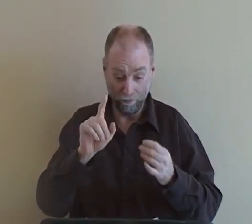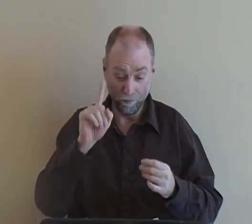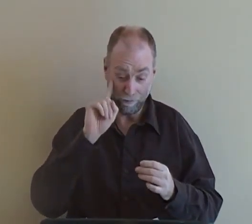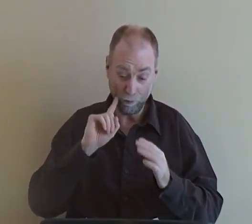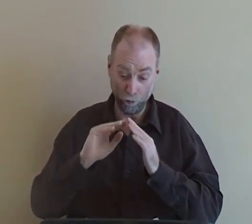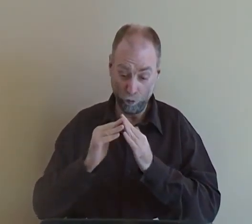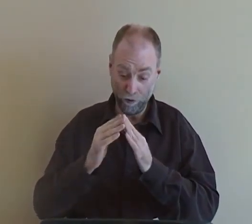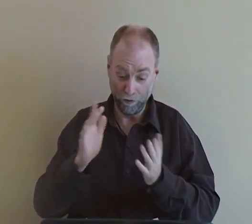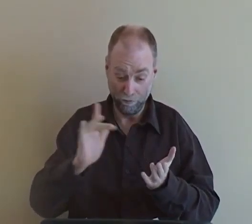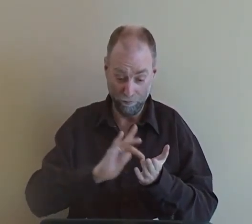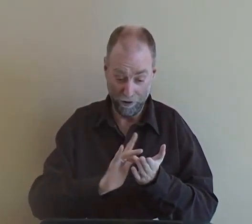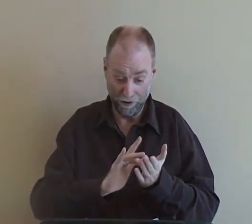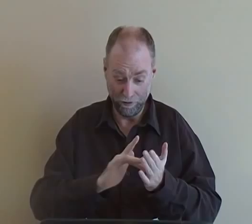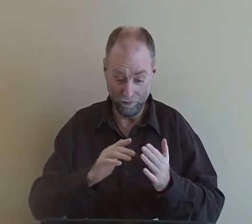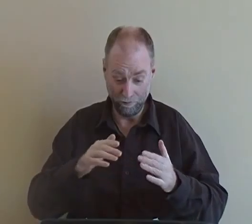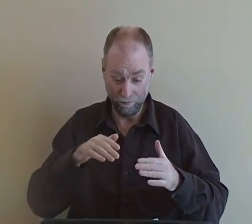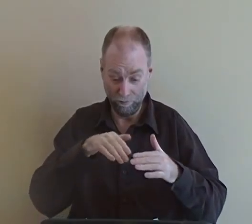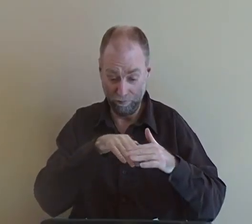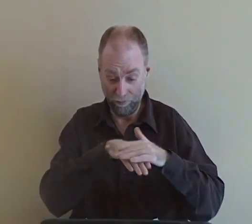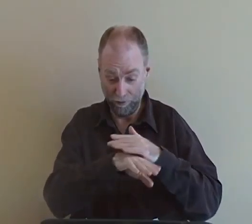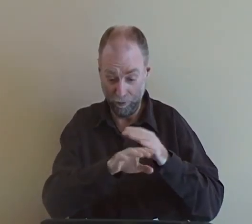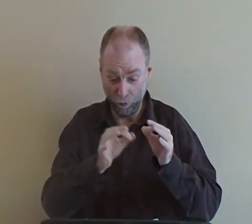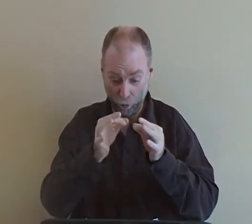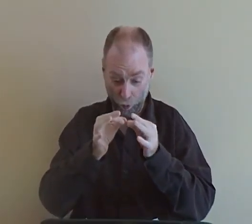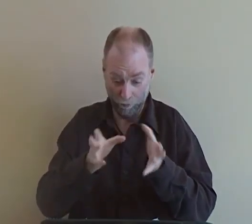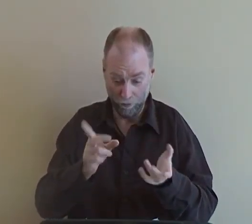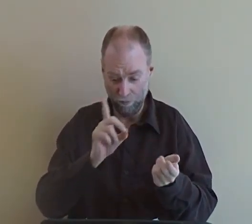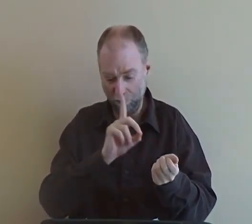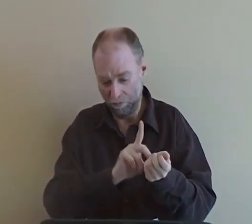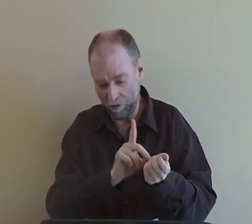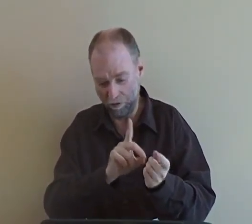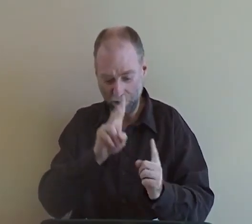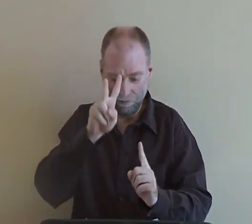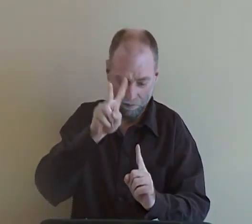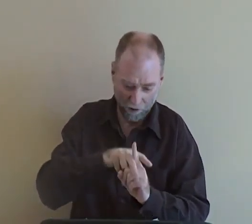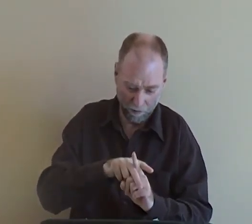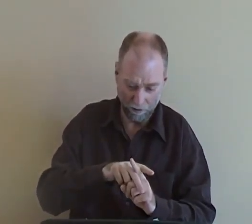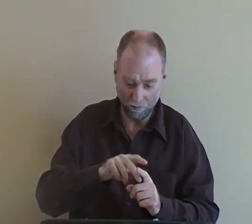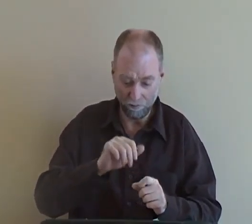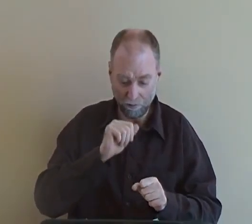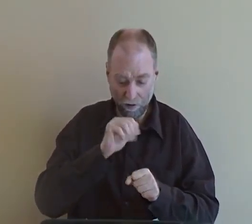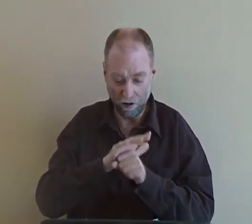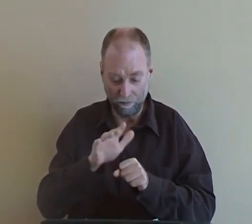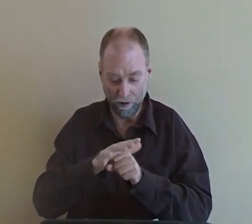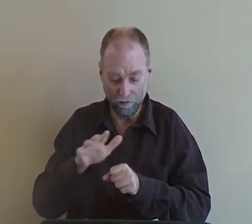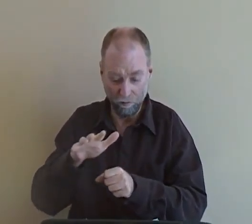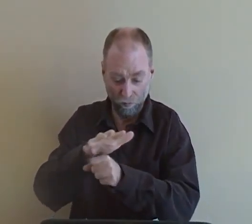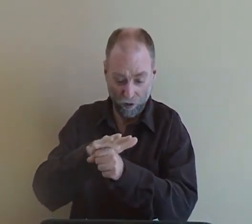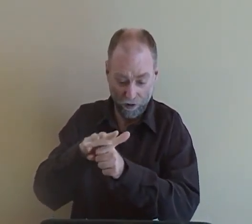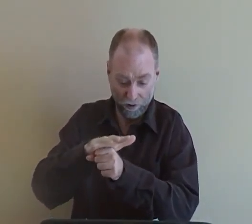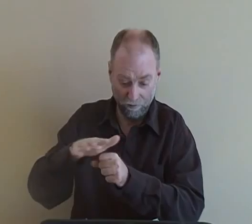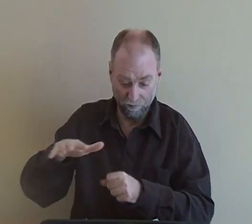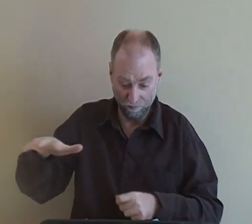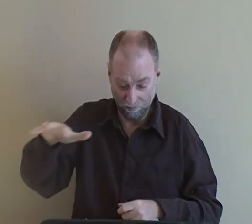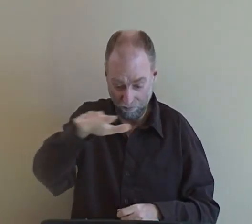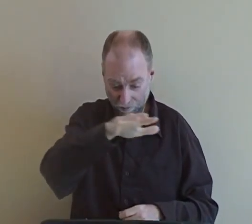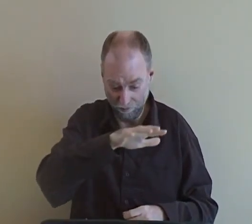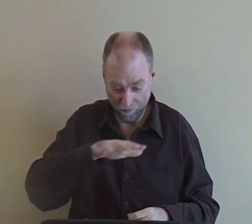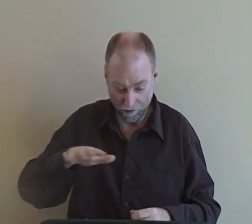We'd like to get some opinions and feedback on what you think about the interpreter service for medical or doctor's appointments, that there's not